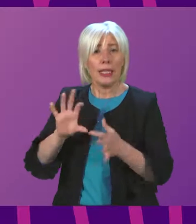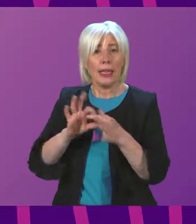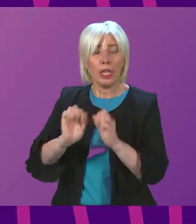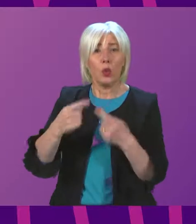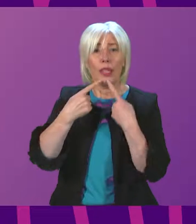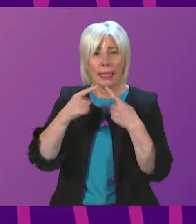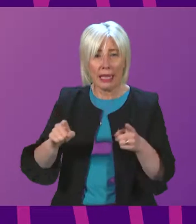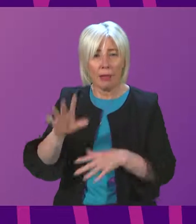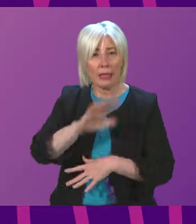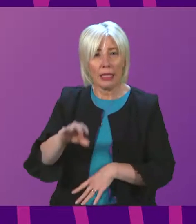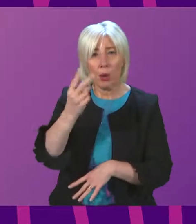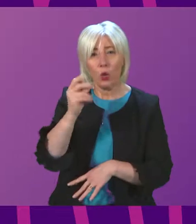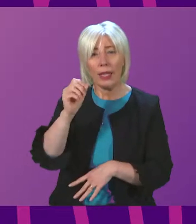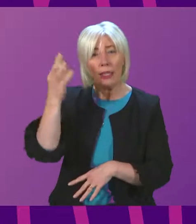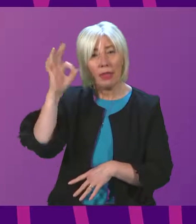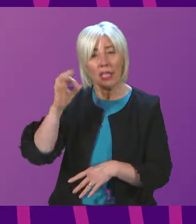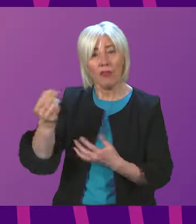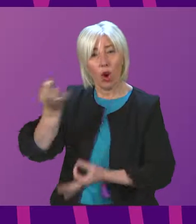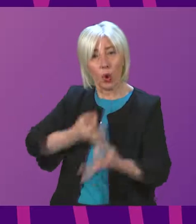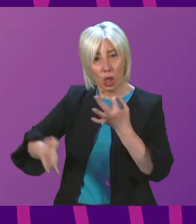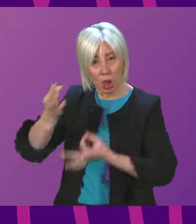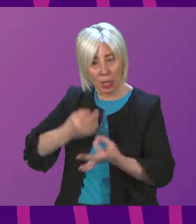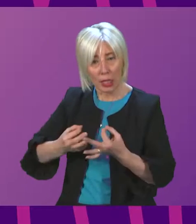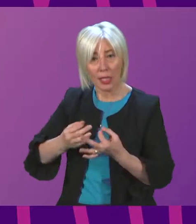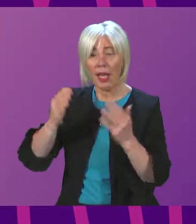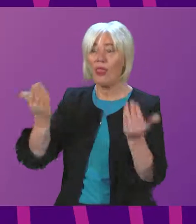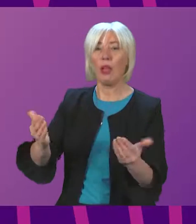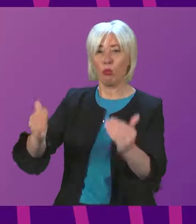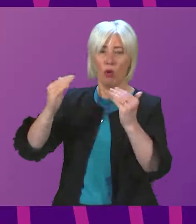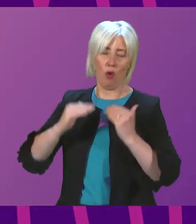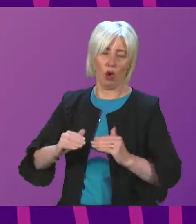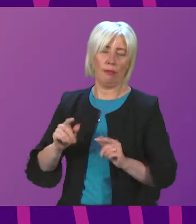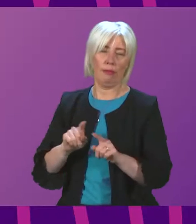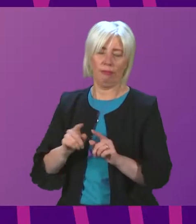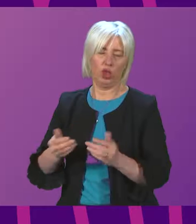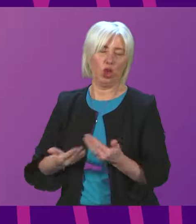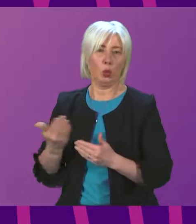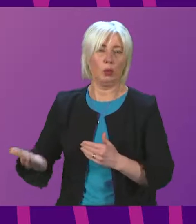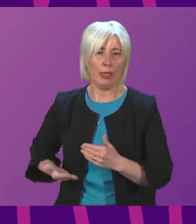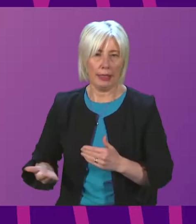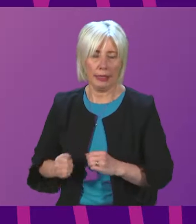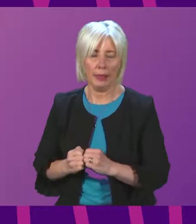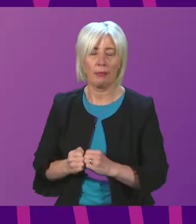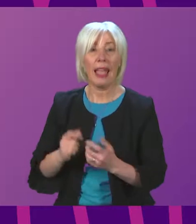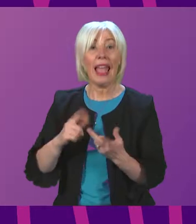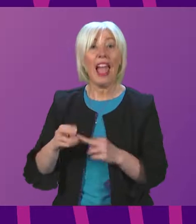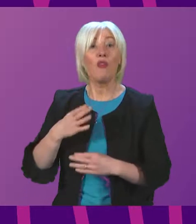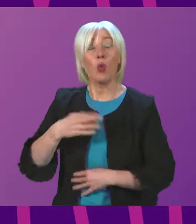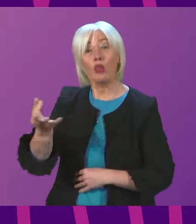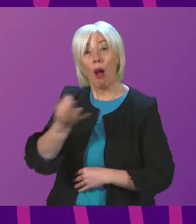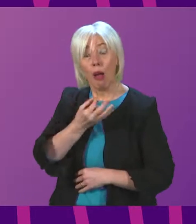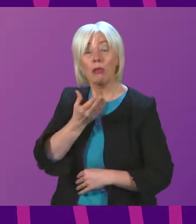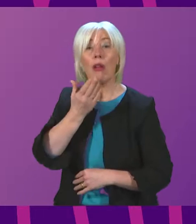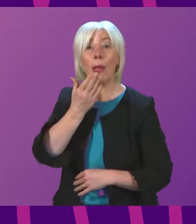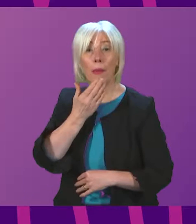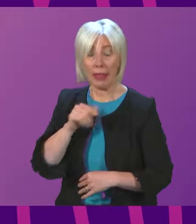intend to allow around 20 minutes for questions, after which we will move on to the next item of business. It would be helpful if those members who wish to